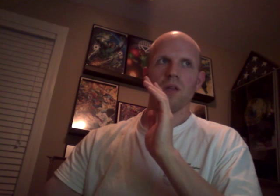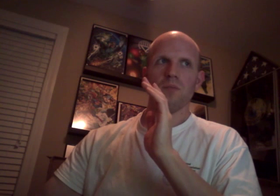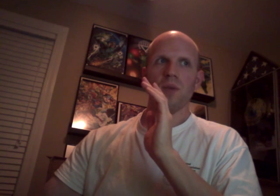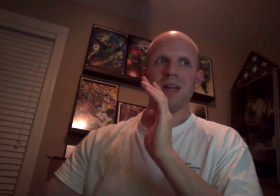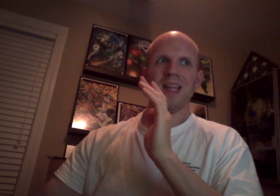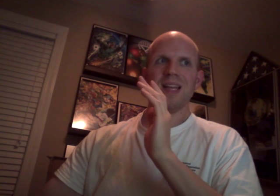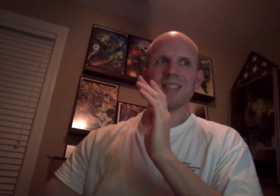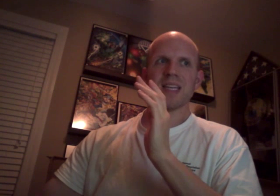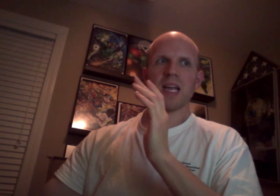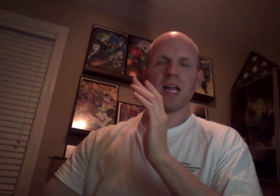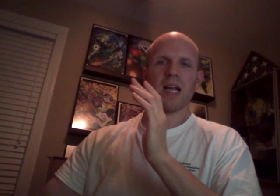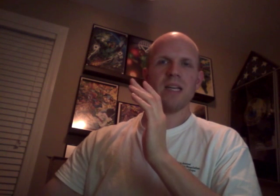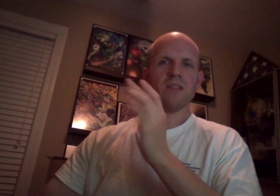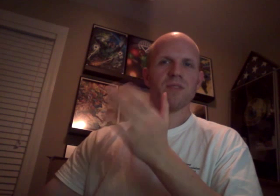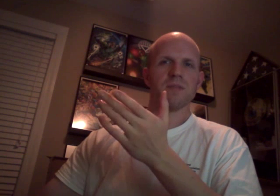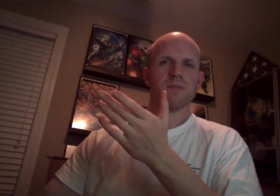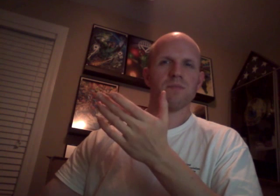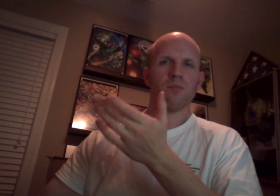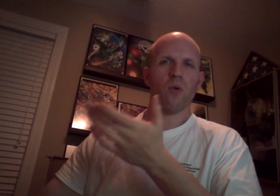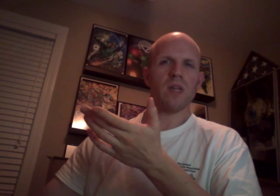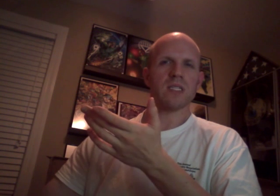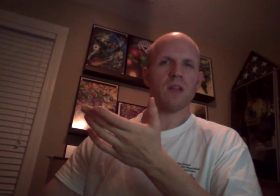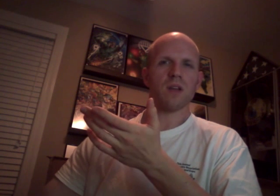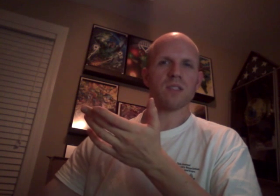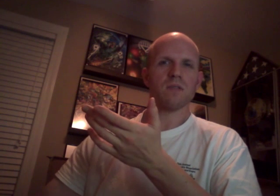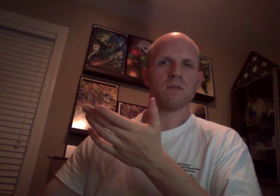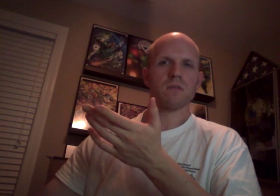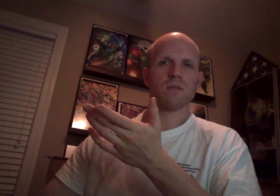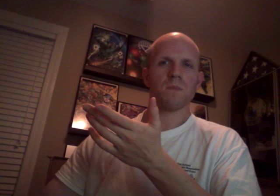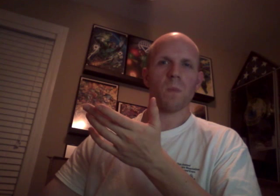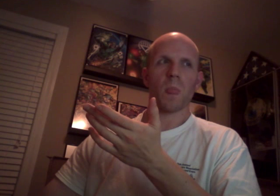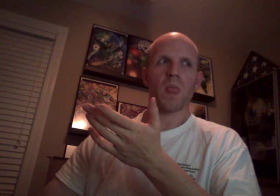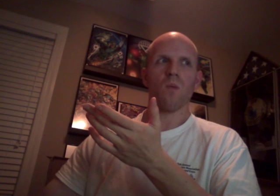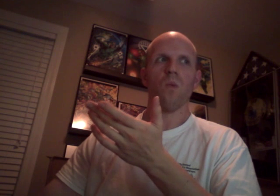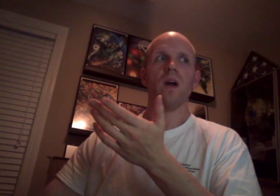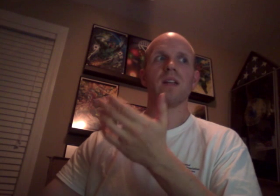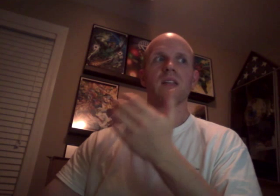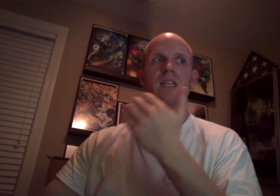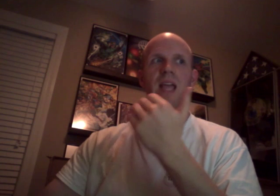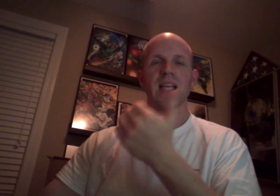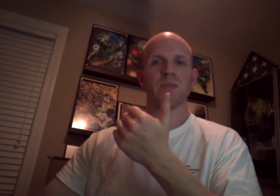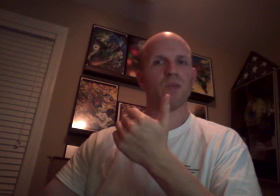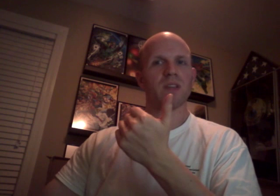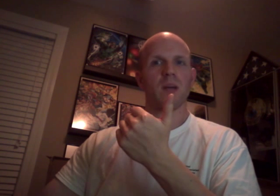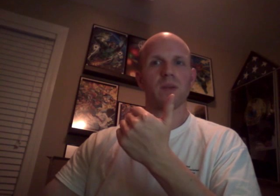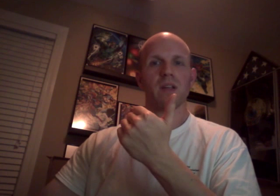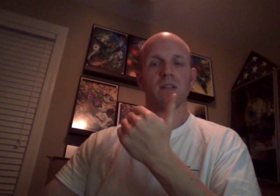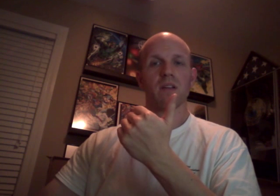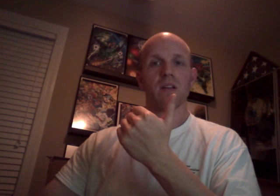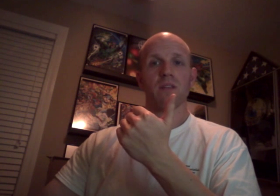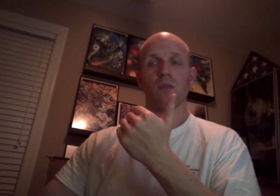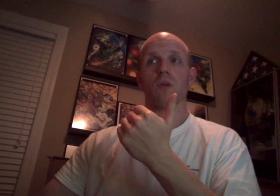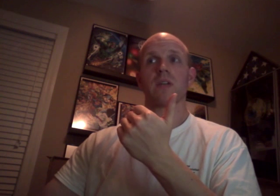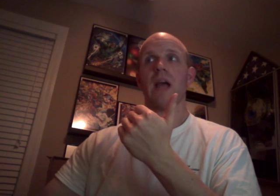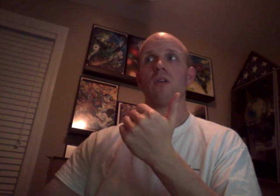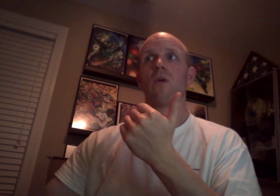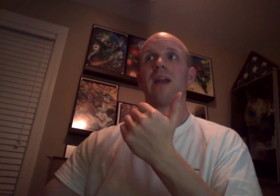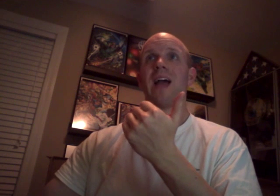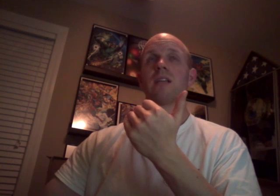But it is kind of a pointless lawsuit. One, he has been with the company for now going on